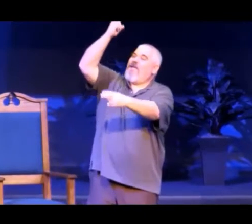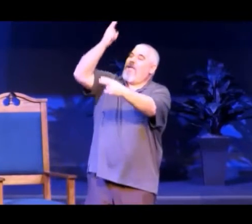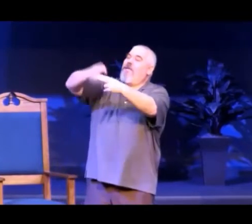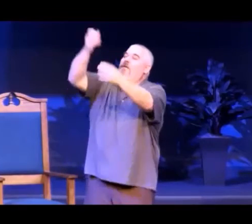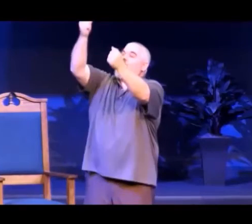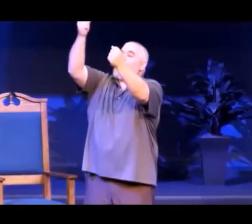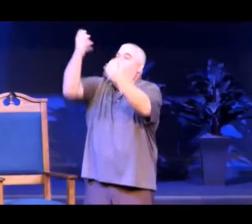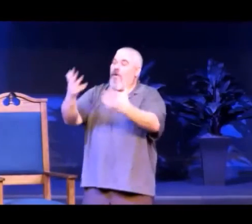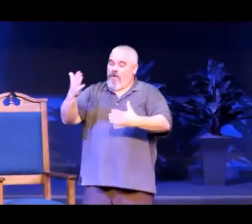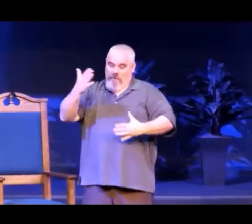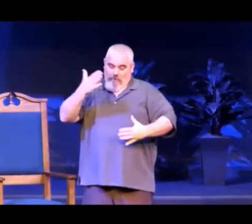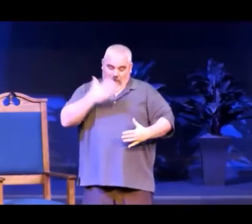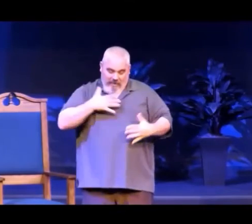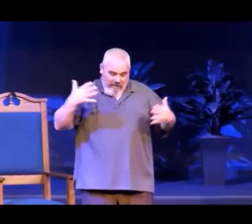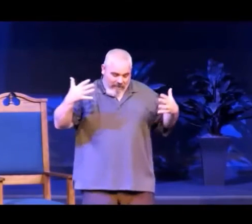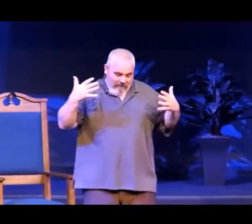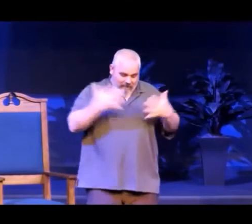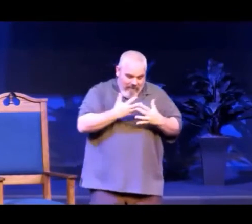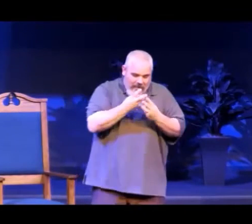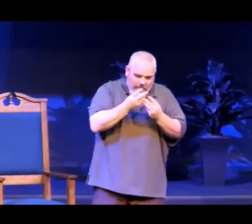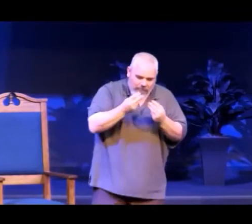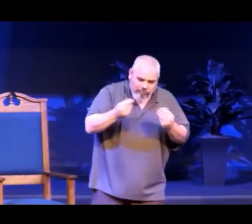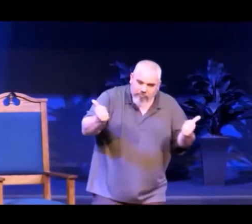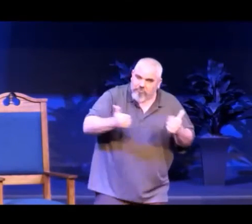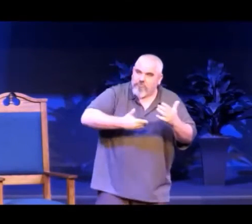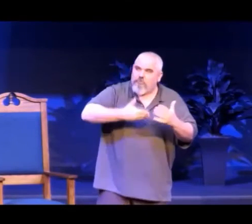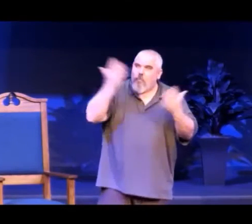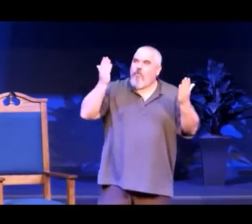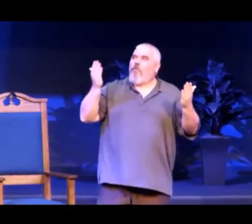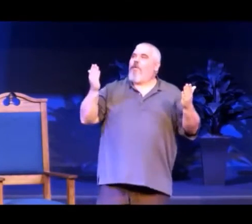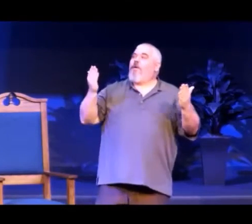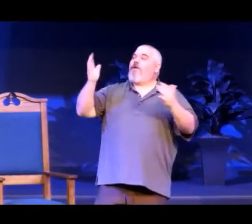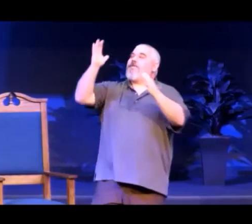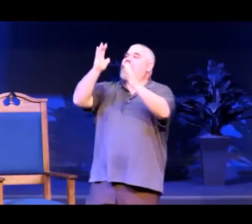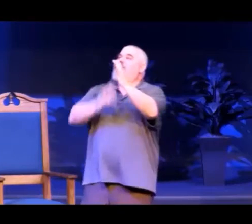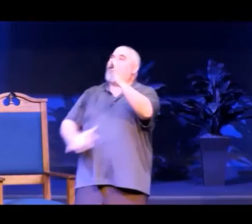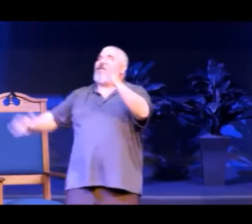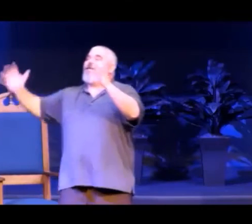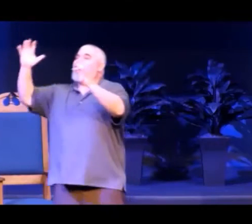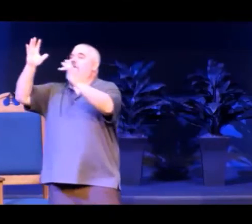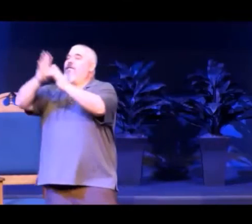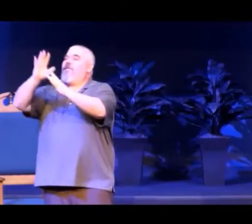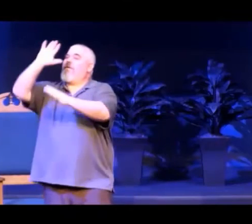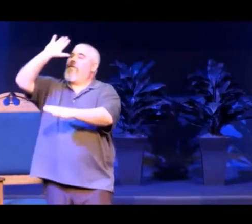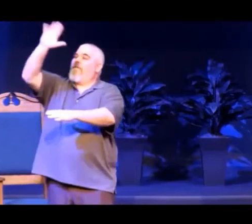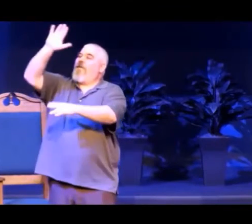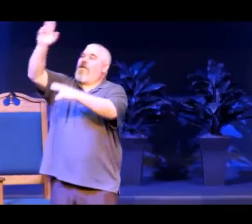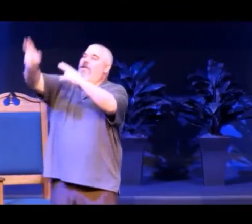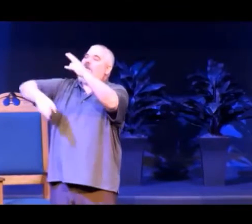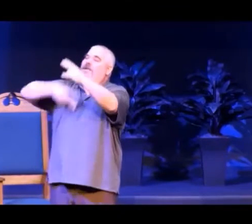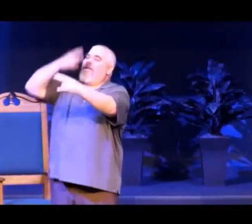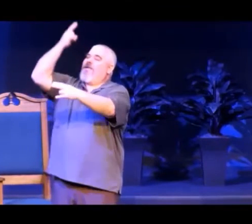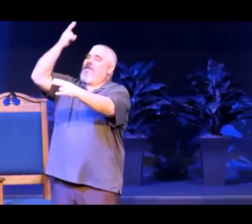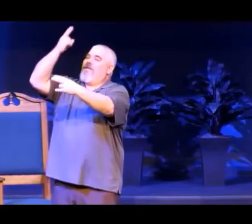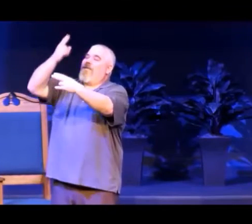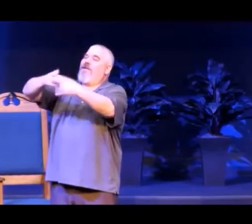that calms my fears Jesus, there'll never be any other